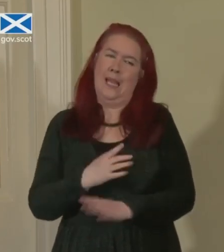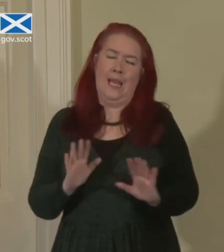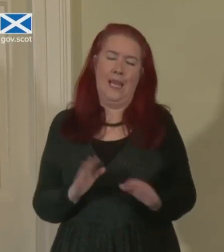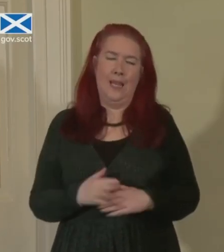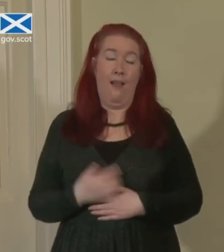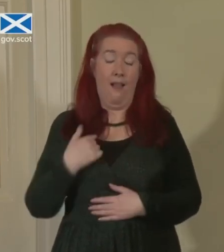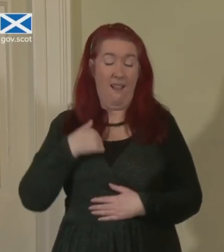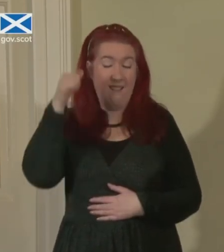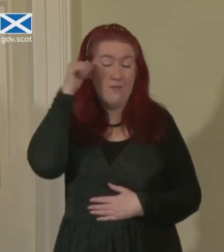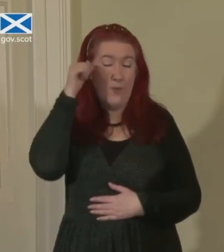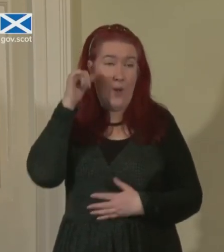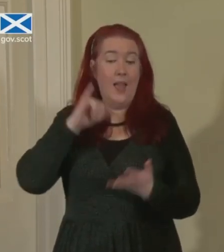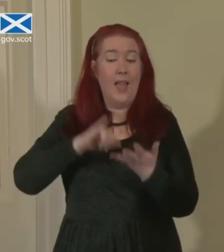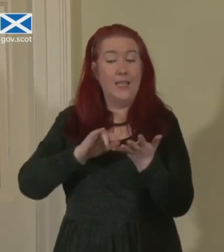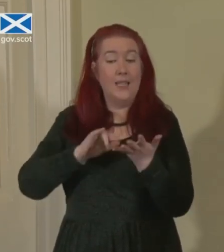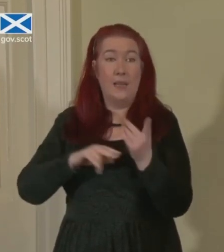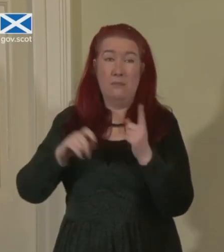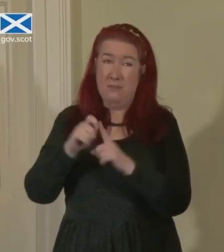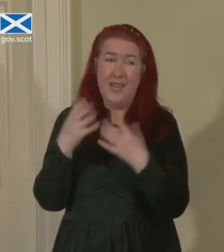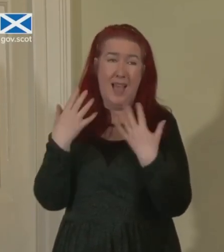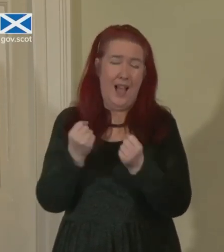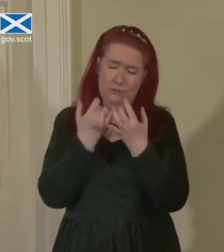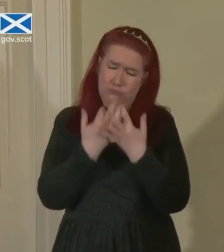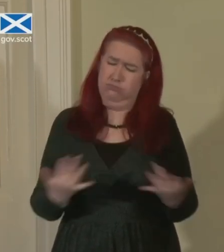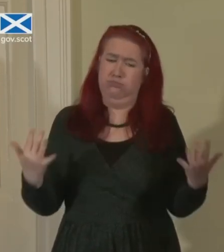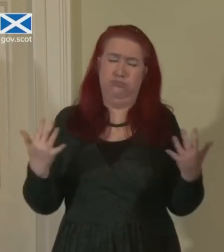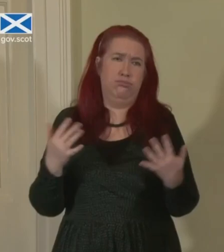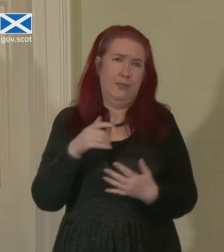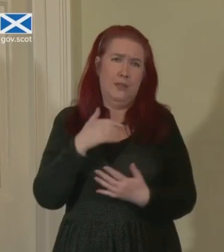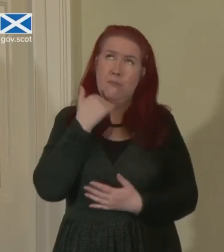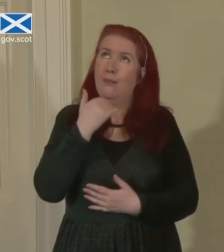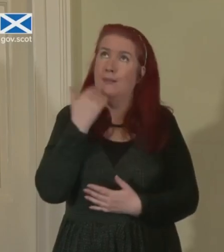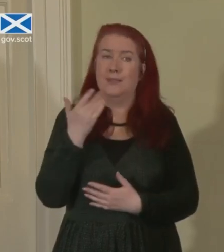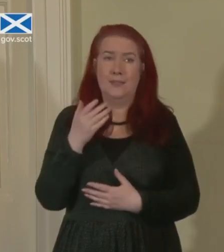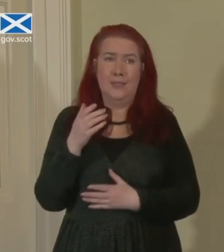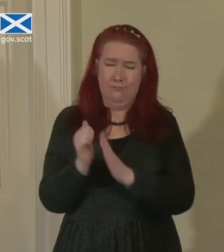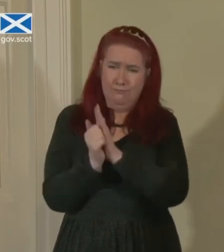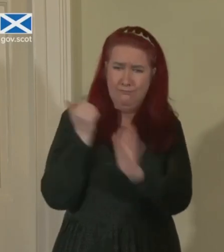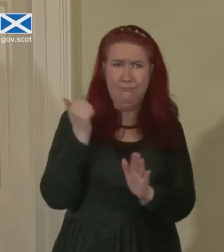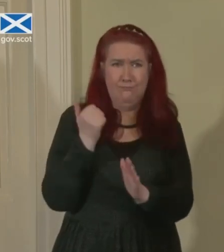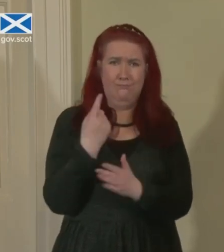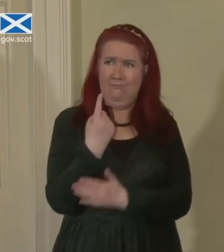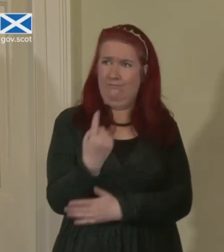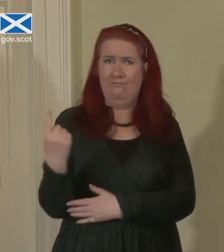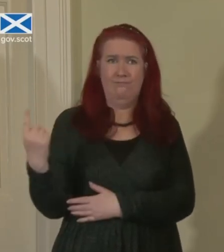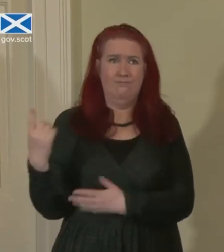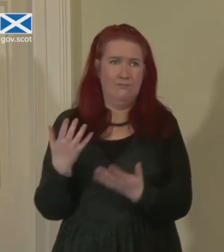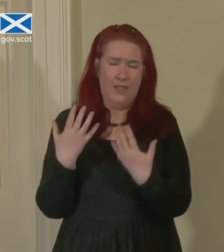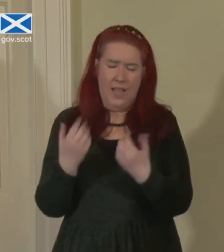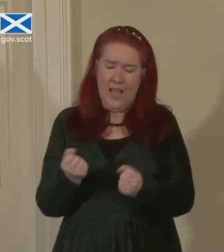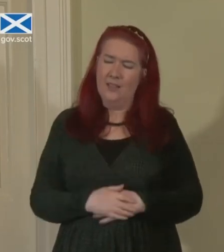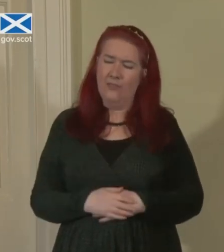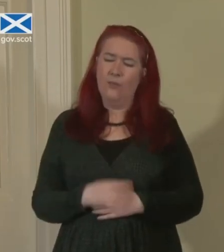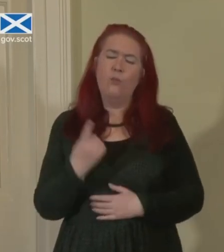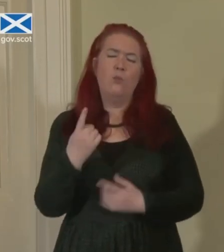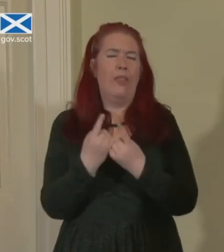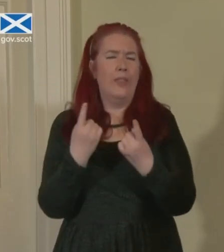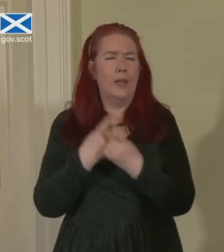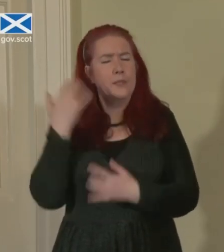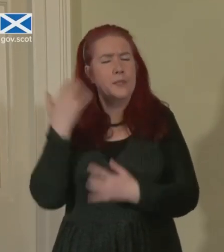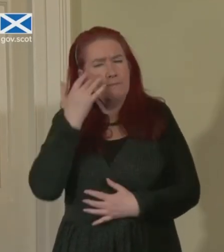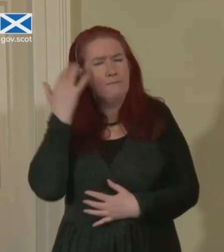is that the SNP is awash with talented individuals. One of the things that I've often reflected on